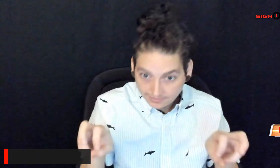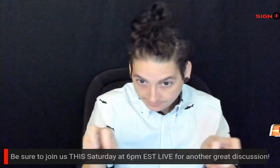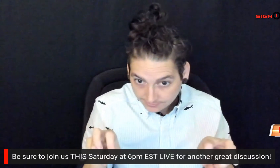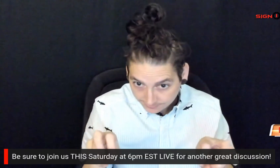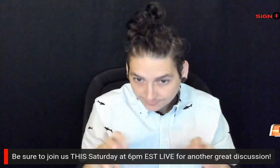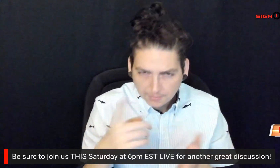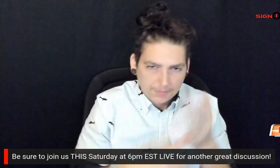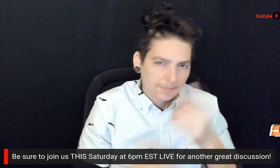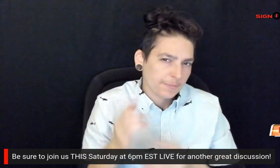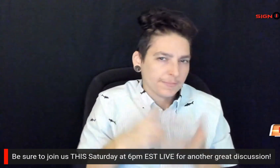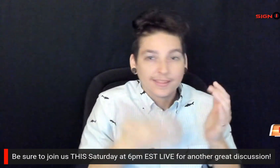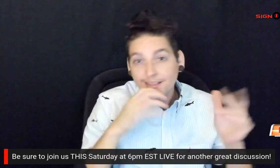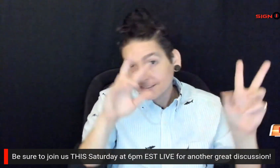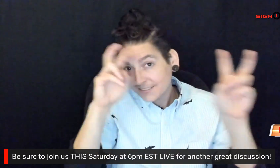to discuss the hot topics of the week.